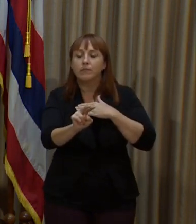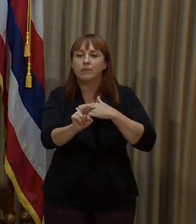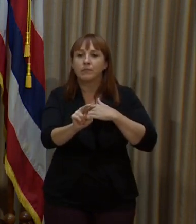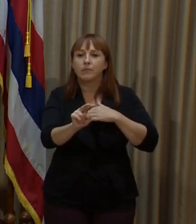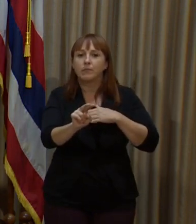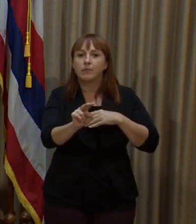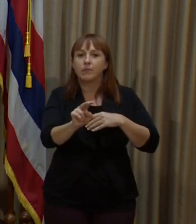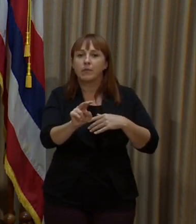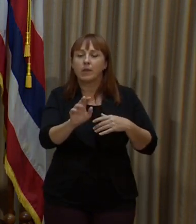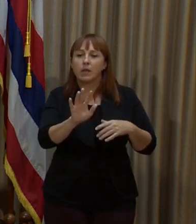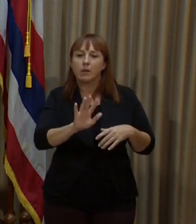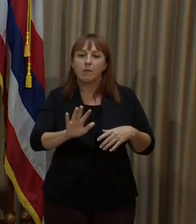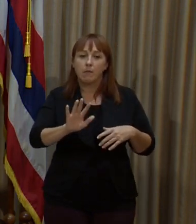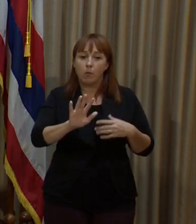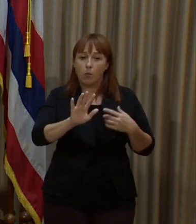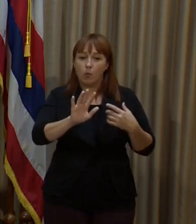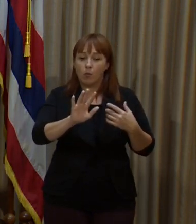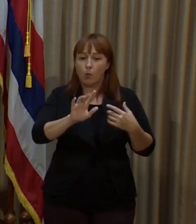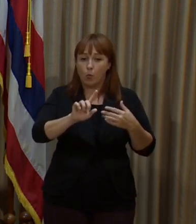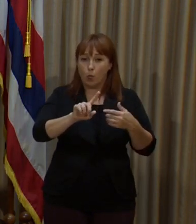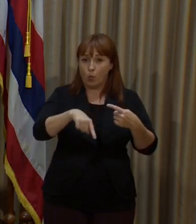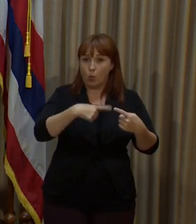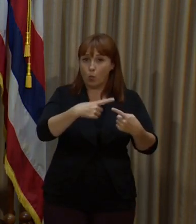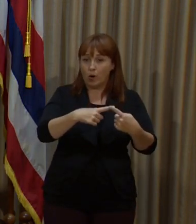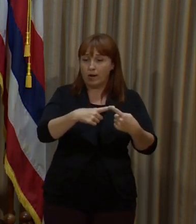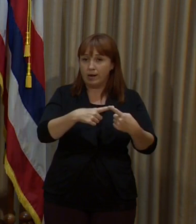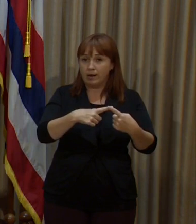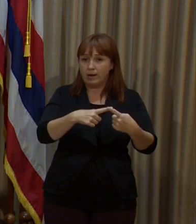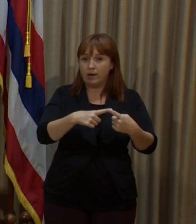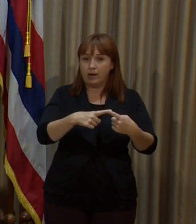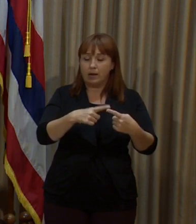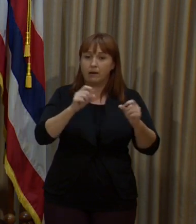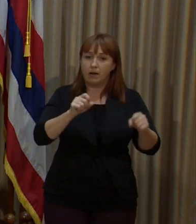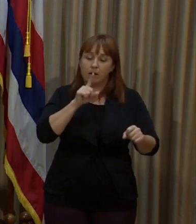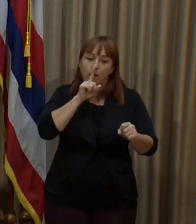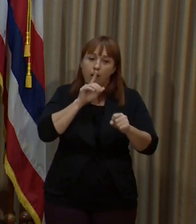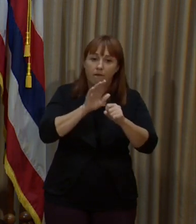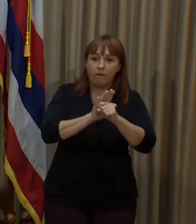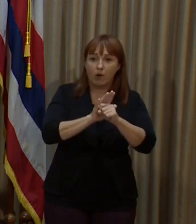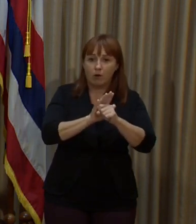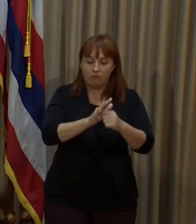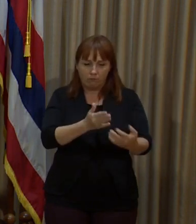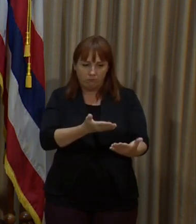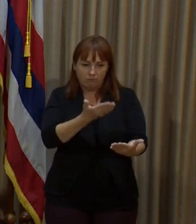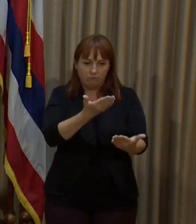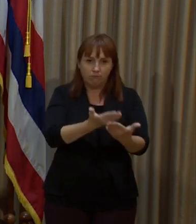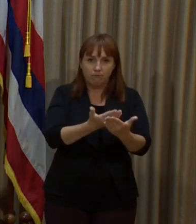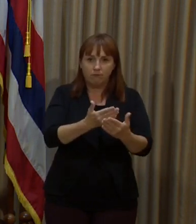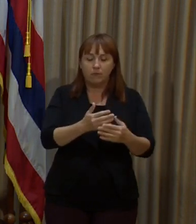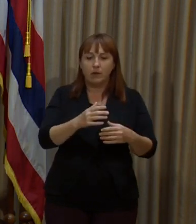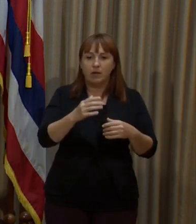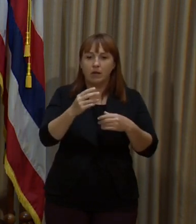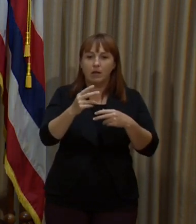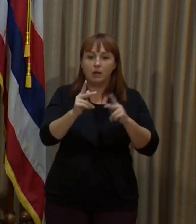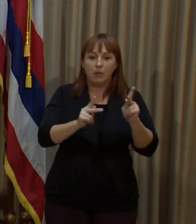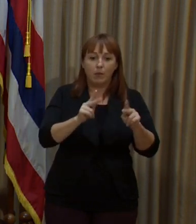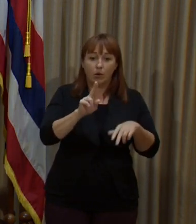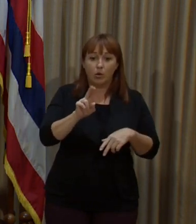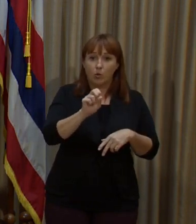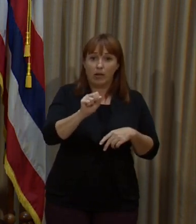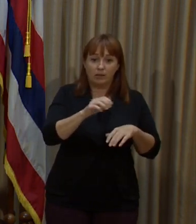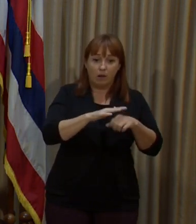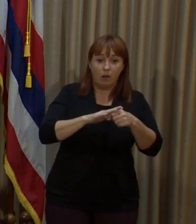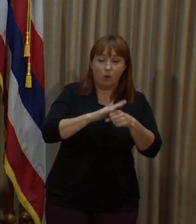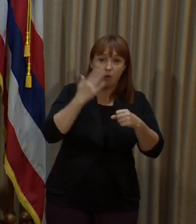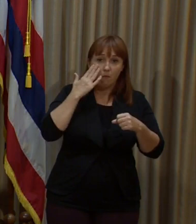once we can validate trans-pacific travel from the U.S. domestic,